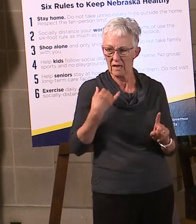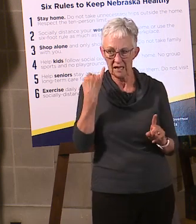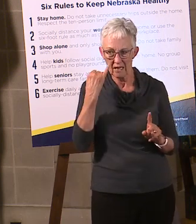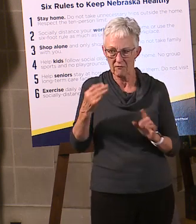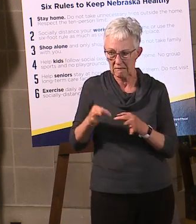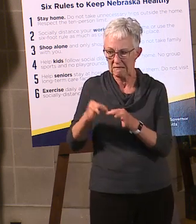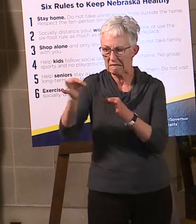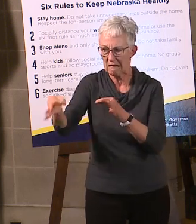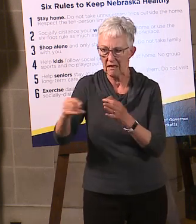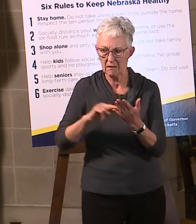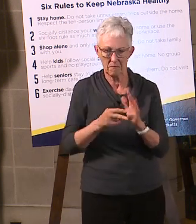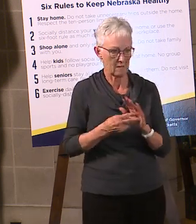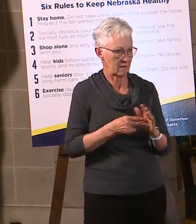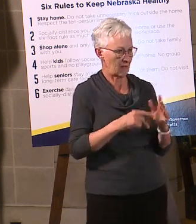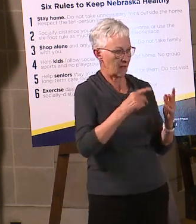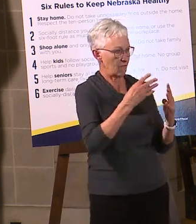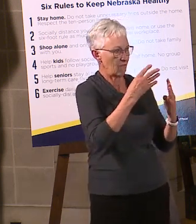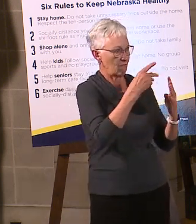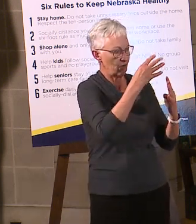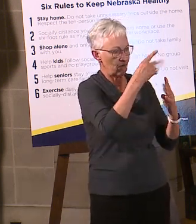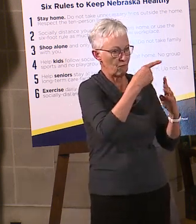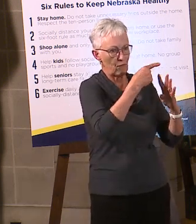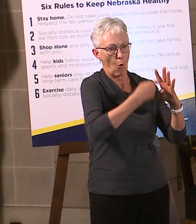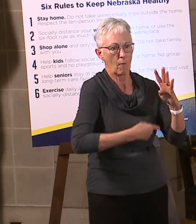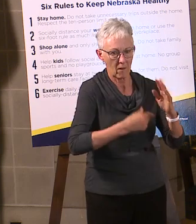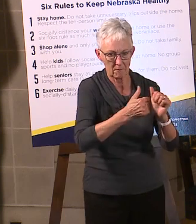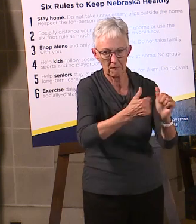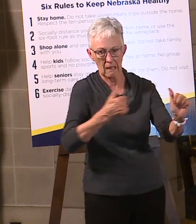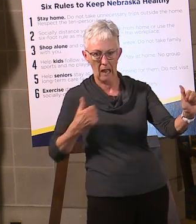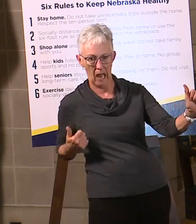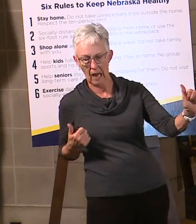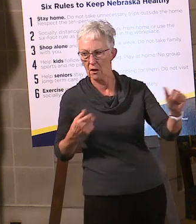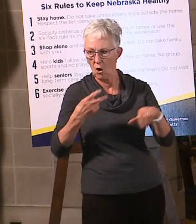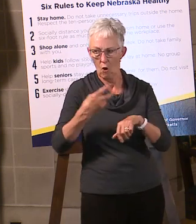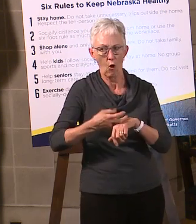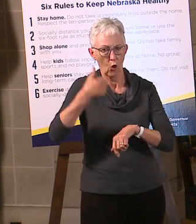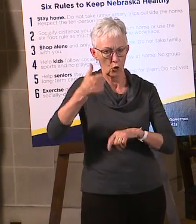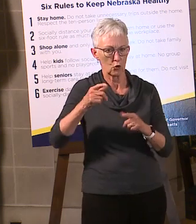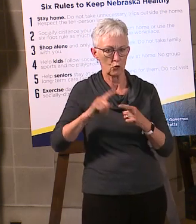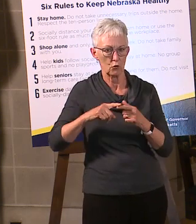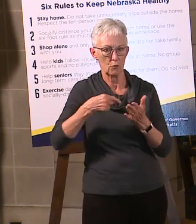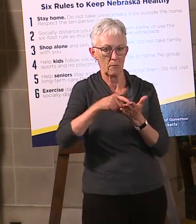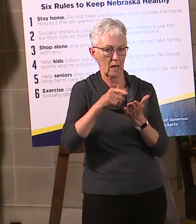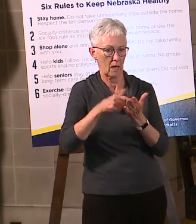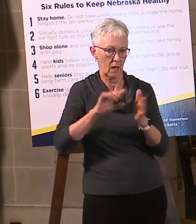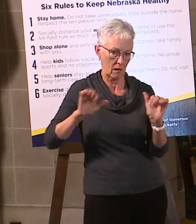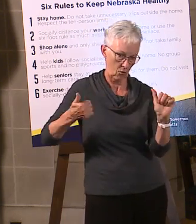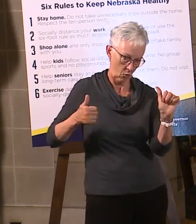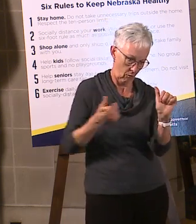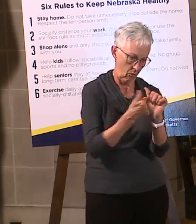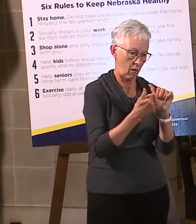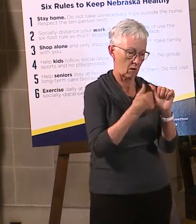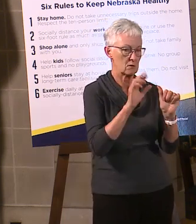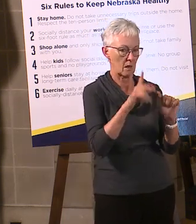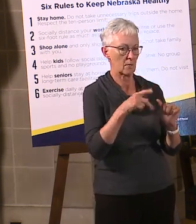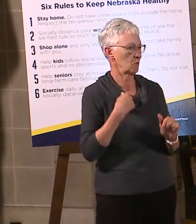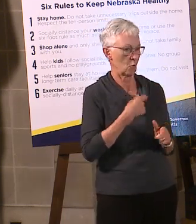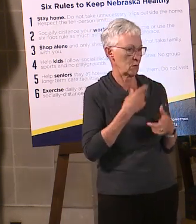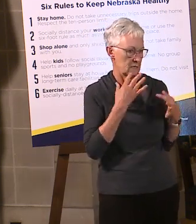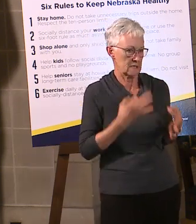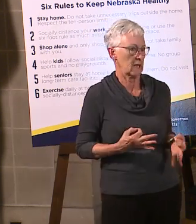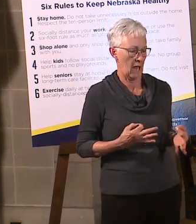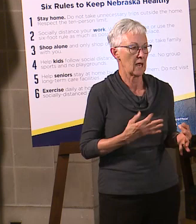on the rent because the further you fall behind, the harder it's going to be to be able to catch that up. So that was one of the things that weighed into our decision.